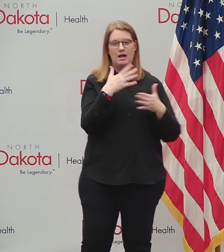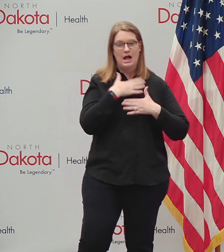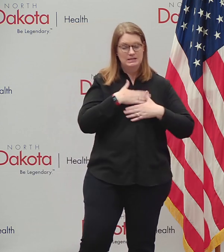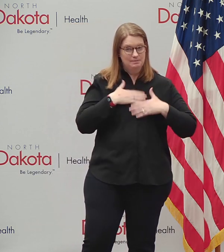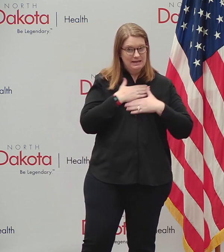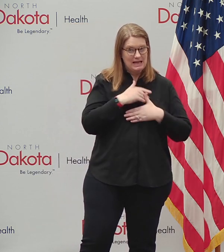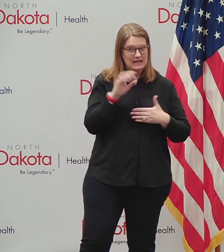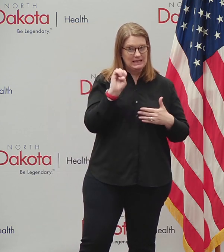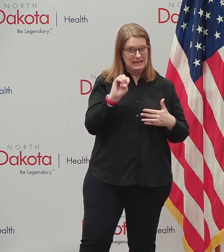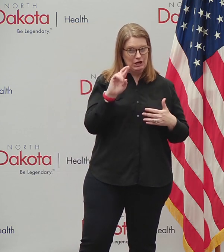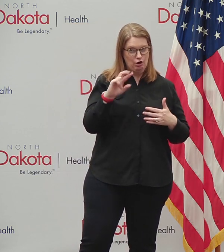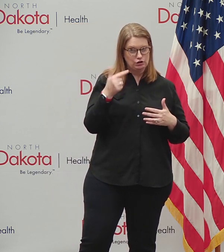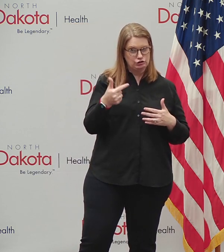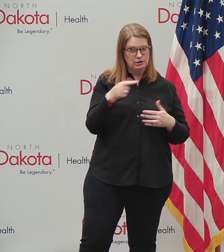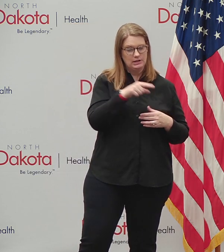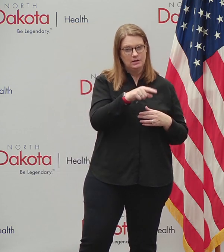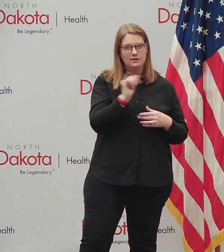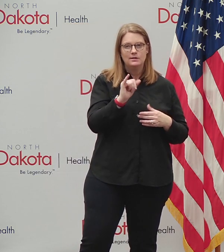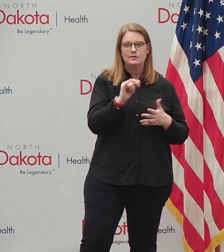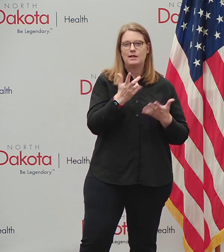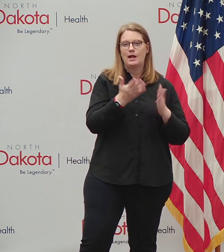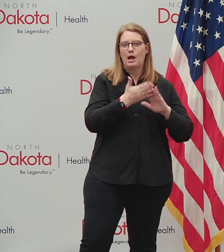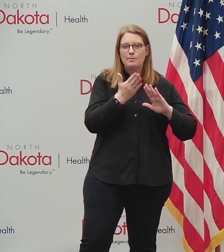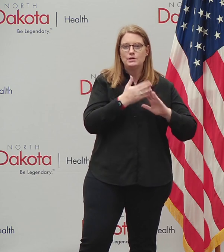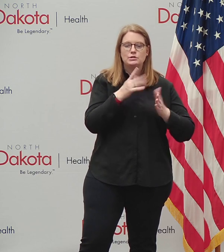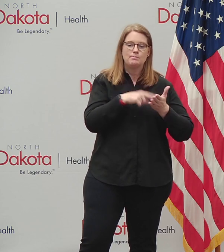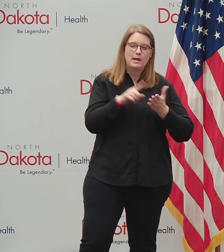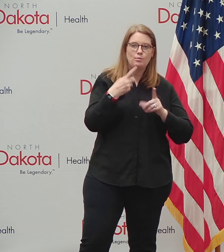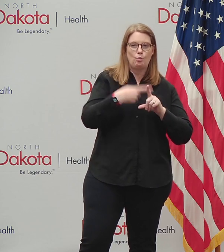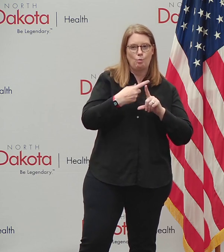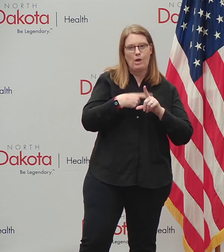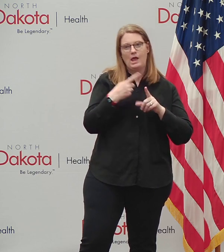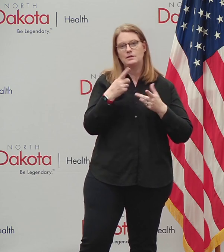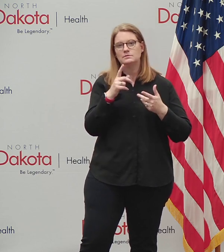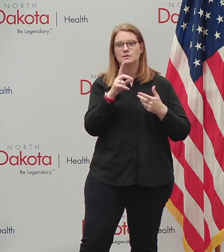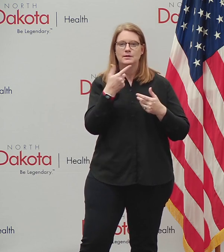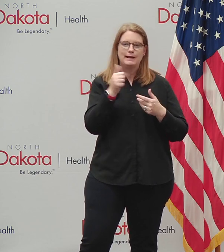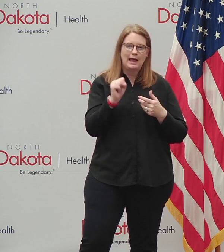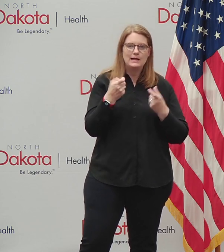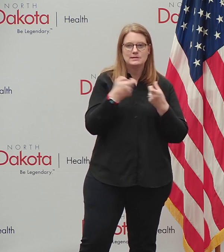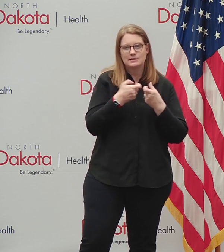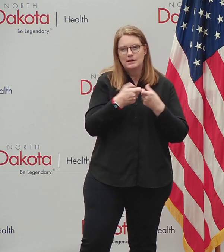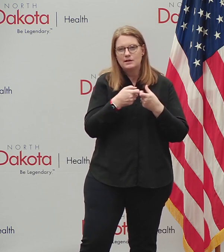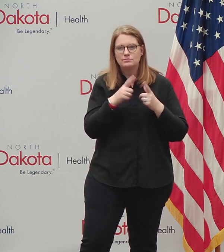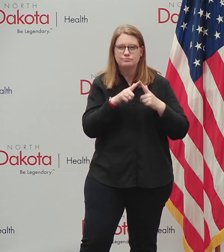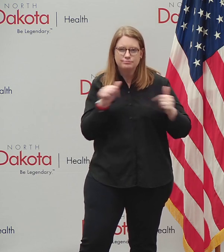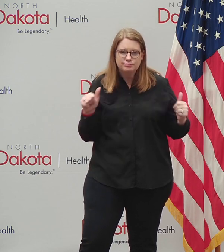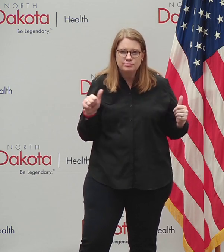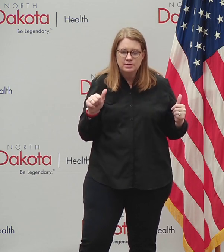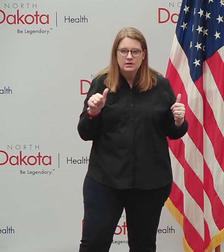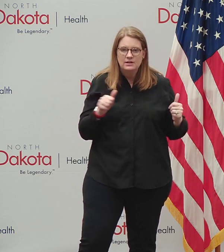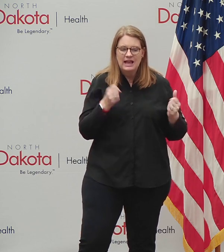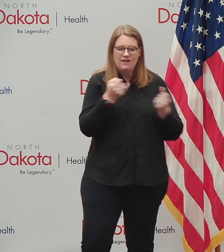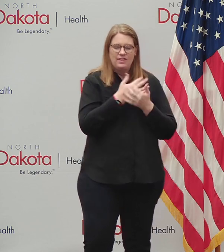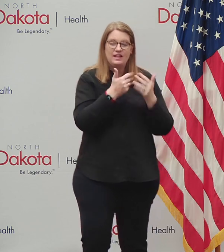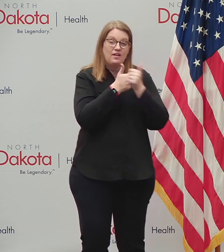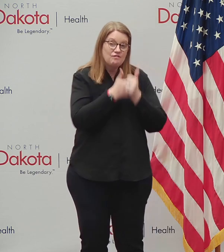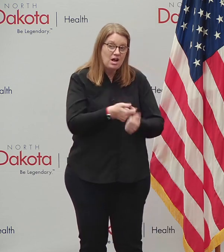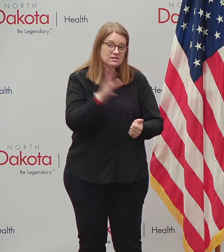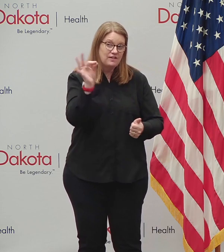will be used for costs like operations, payroll, rent, utilities, technology, and other expenses that comply with federal guidelines.